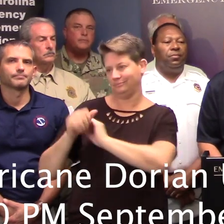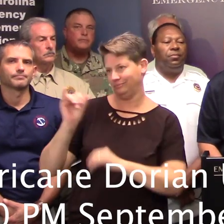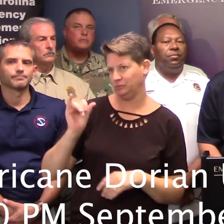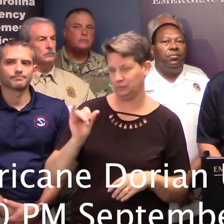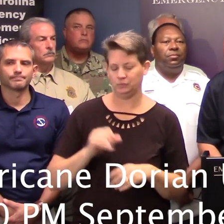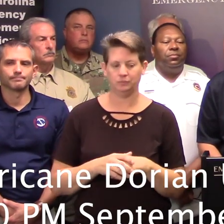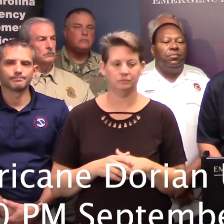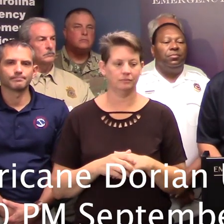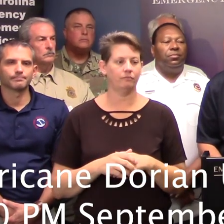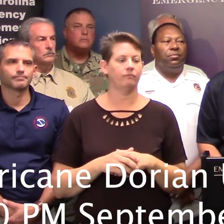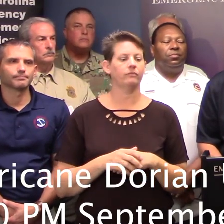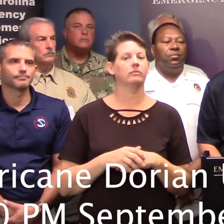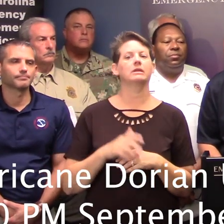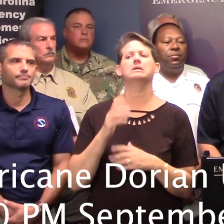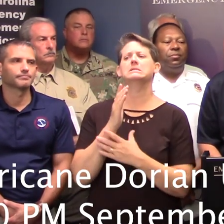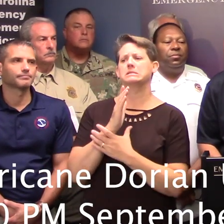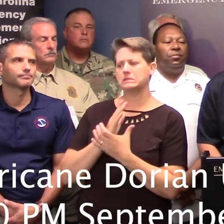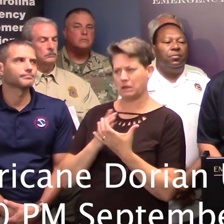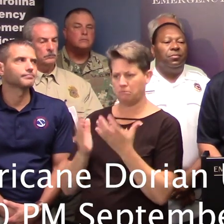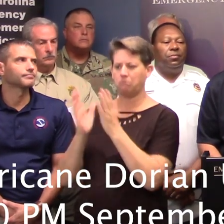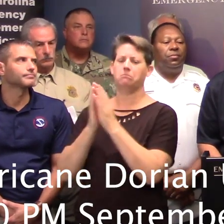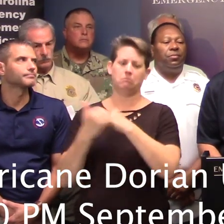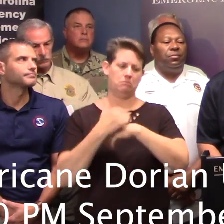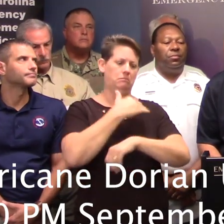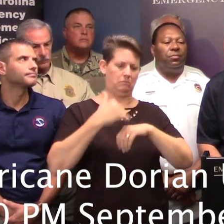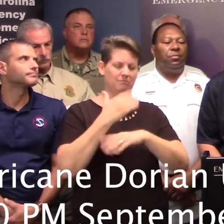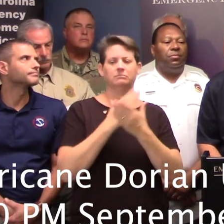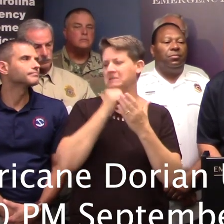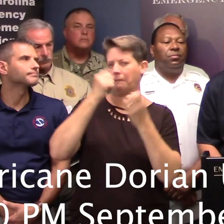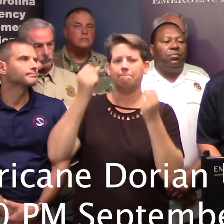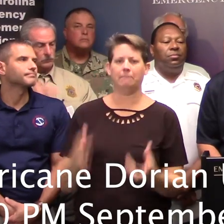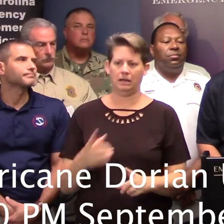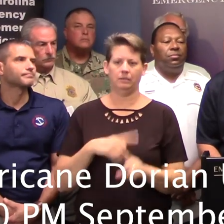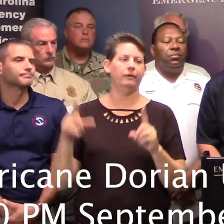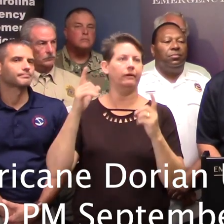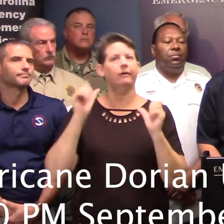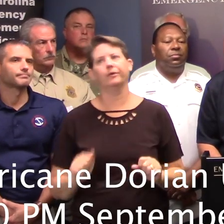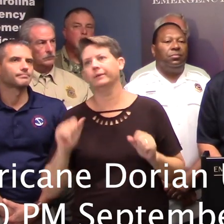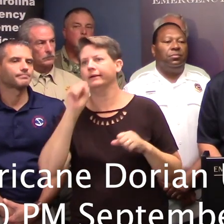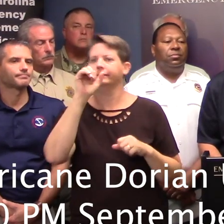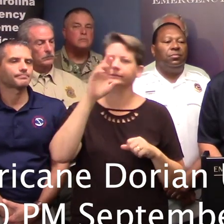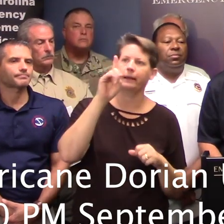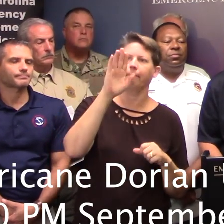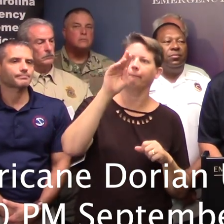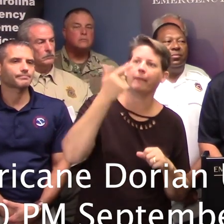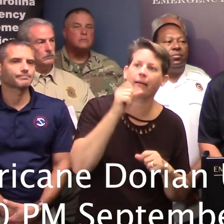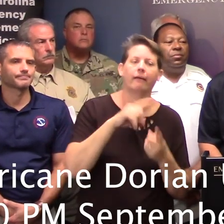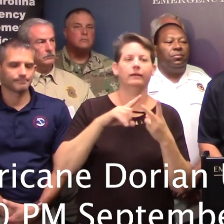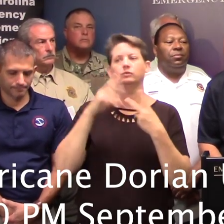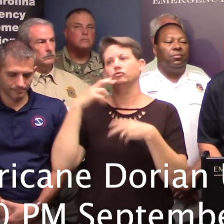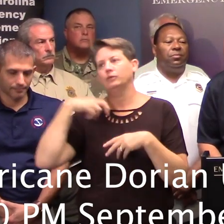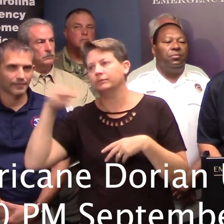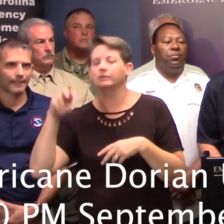We're starting to get some requests in from the counties, but we haven't had really very many, but they're ranging from sandbags to transportation. We expect